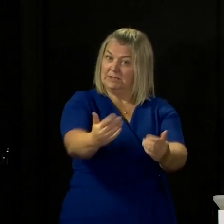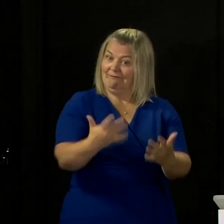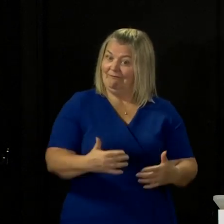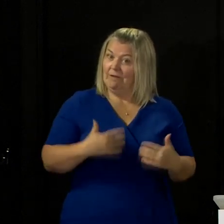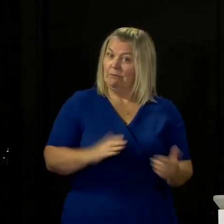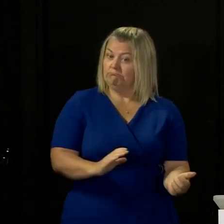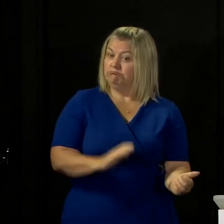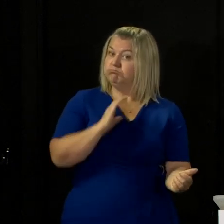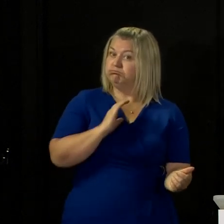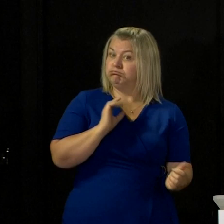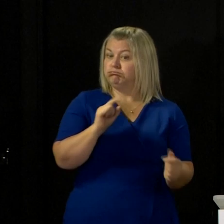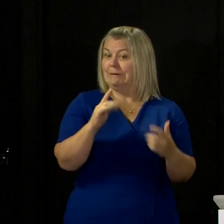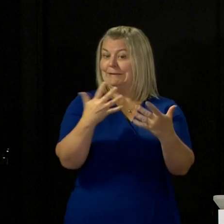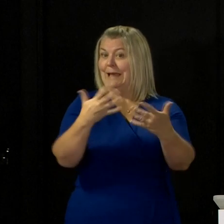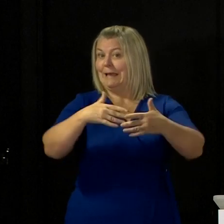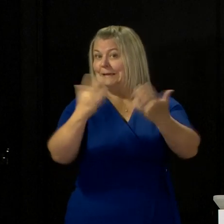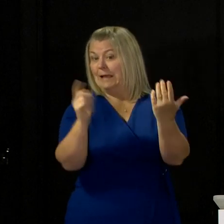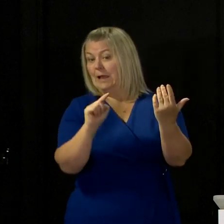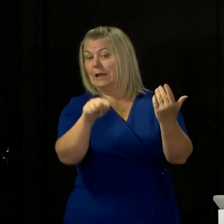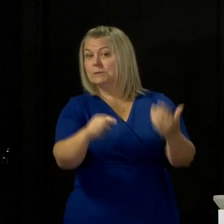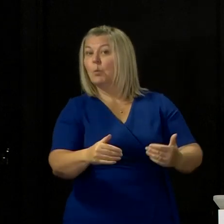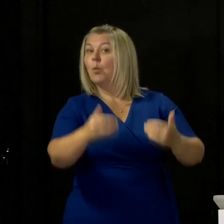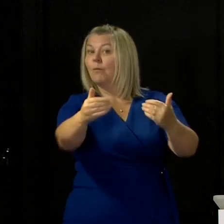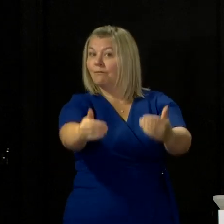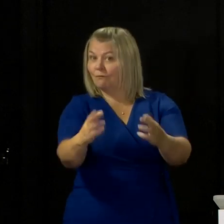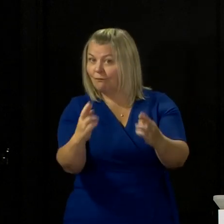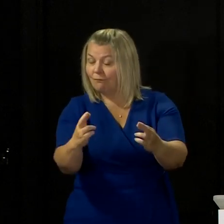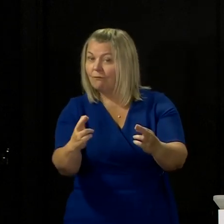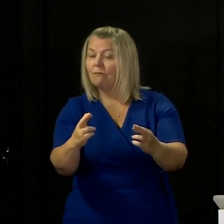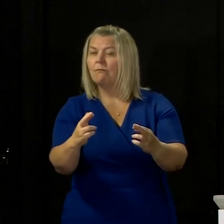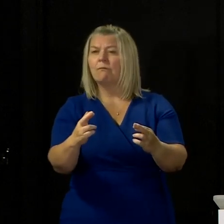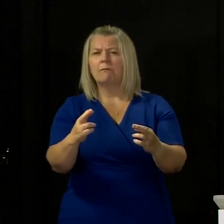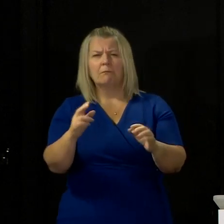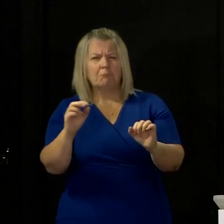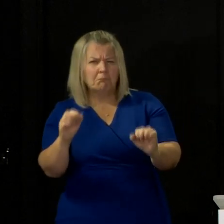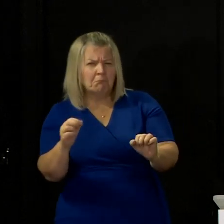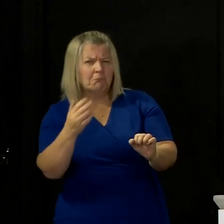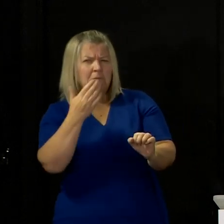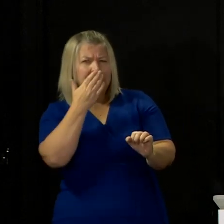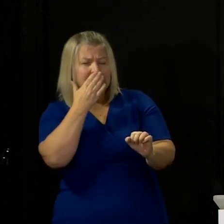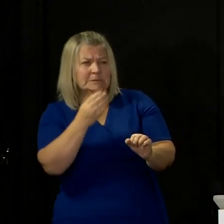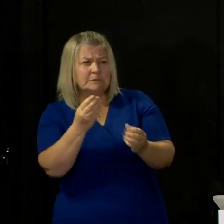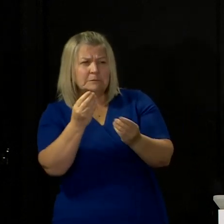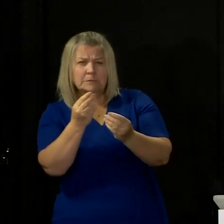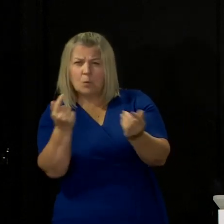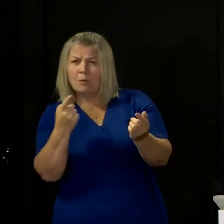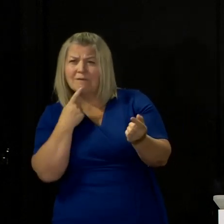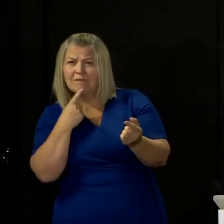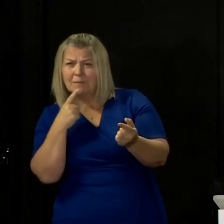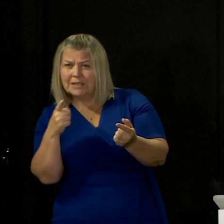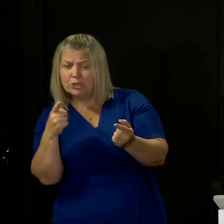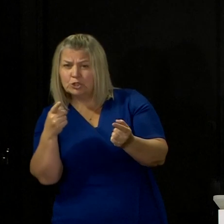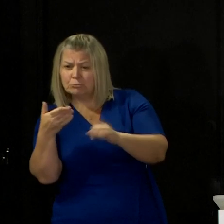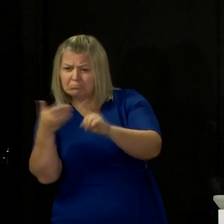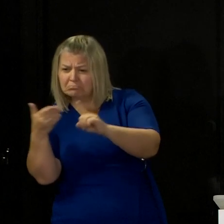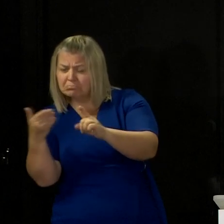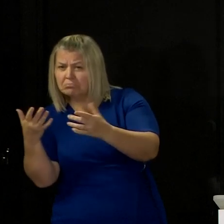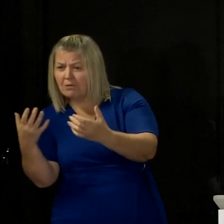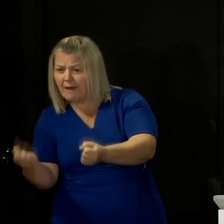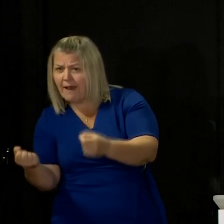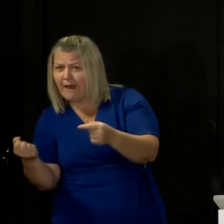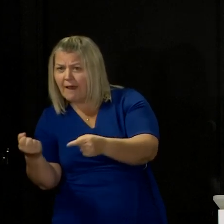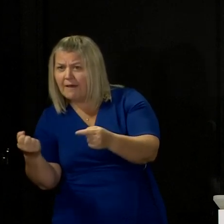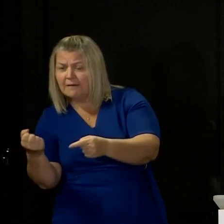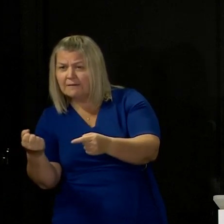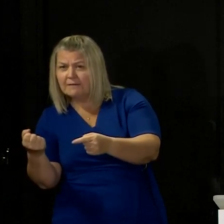we've seen so far yet show any spike from the move to phase one and obviously the heat wave